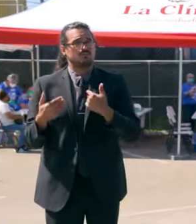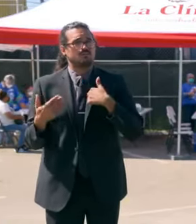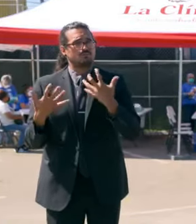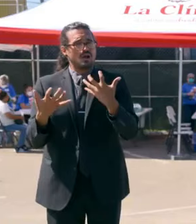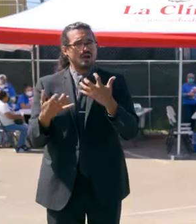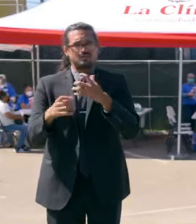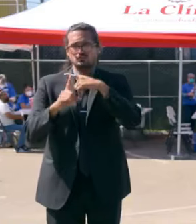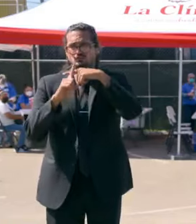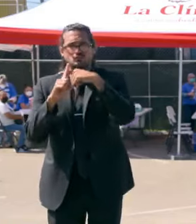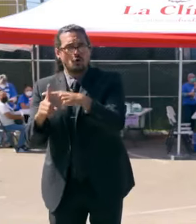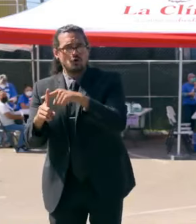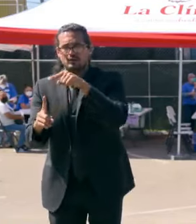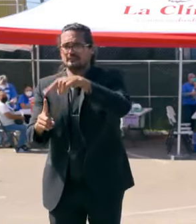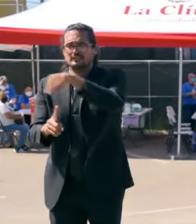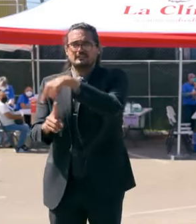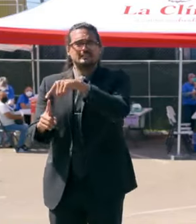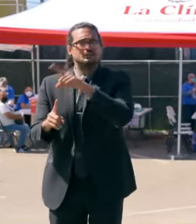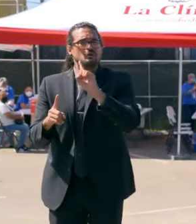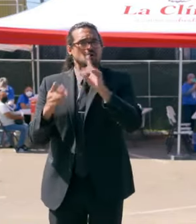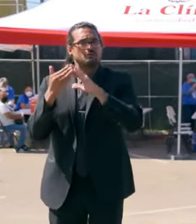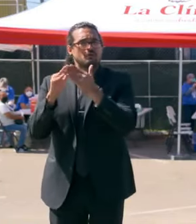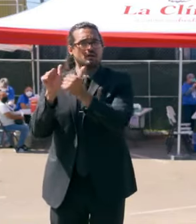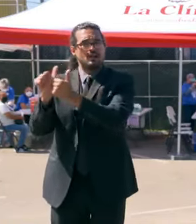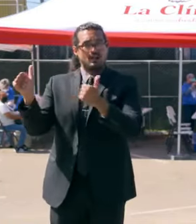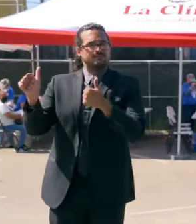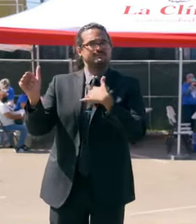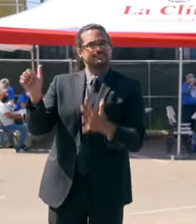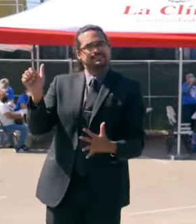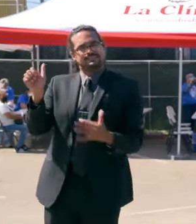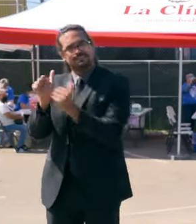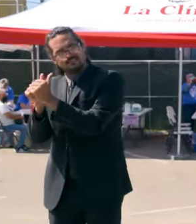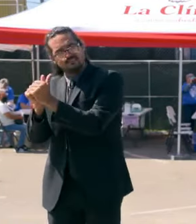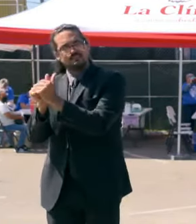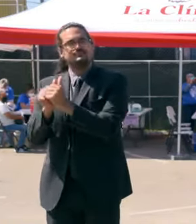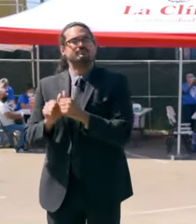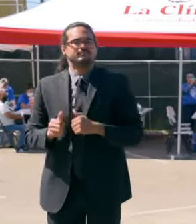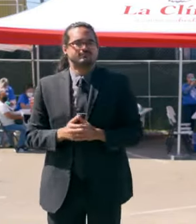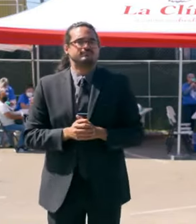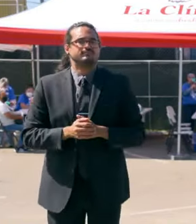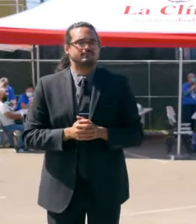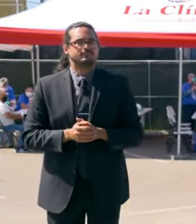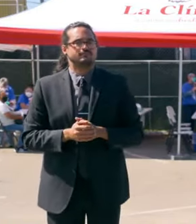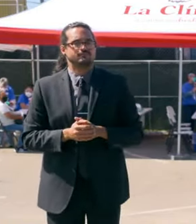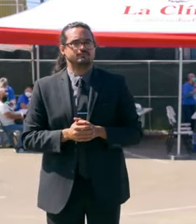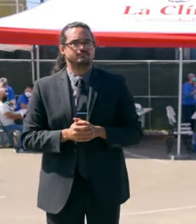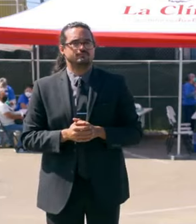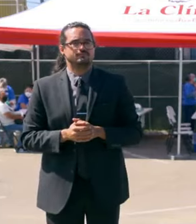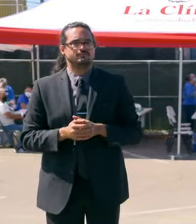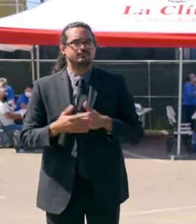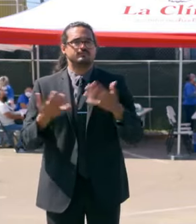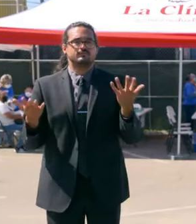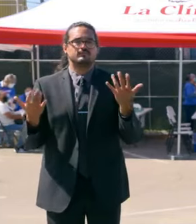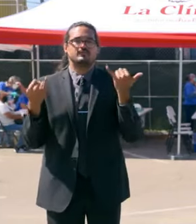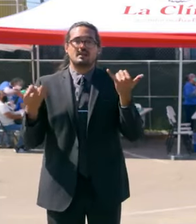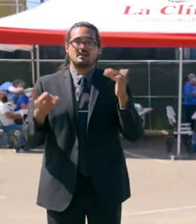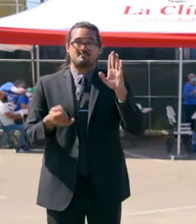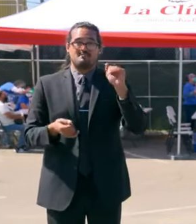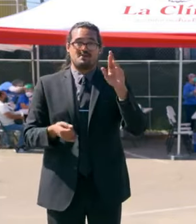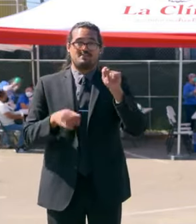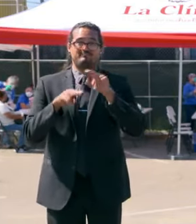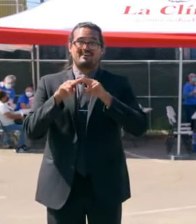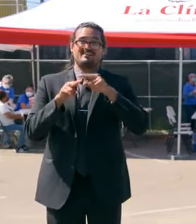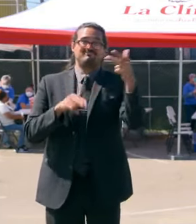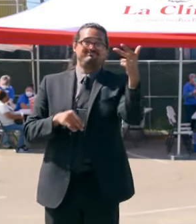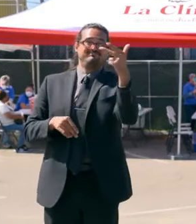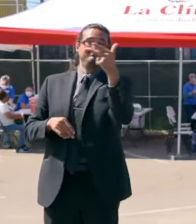vaccination efforts in those communities. I should note, as BART passes, that we're also